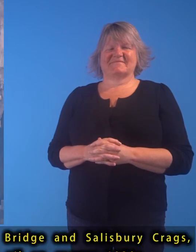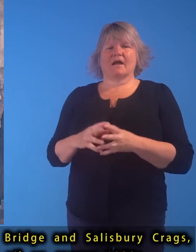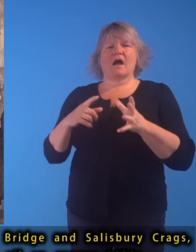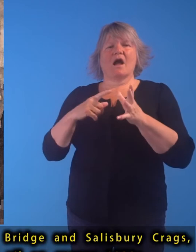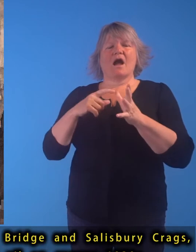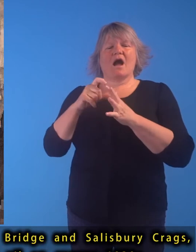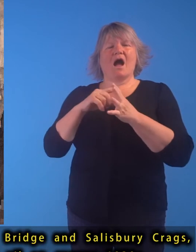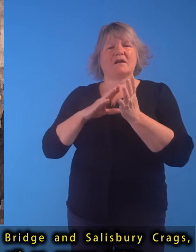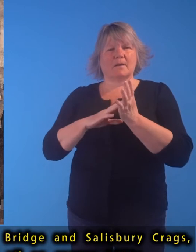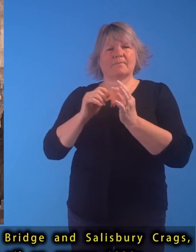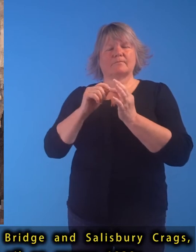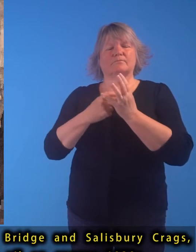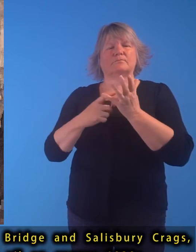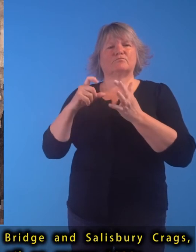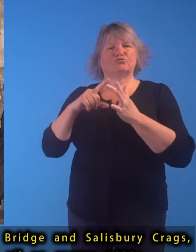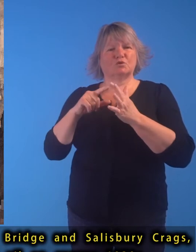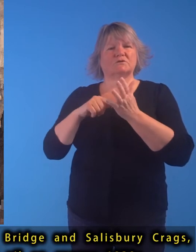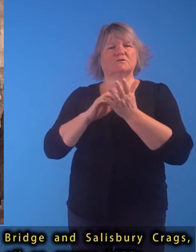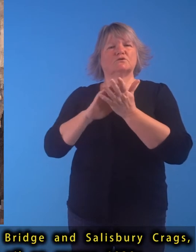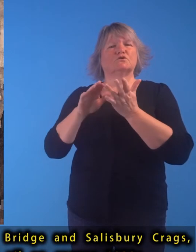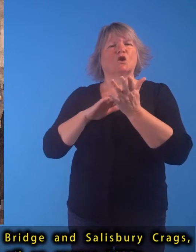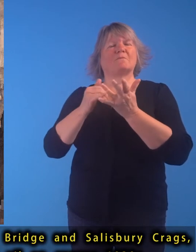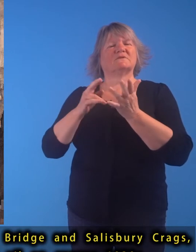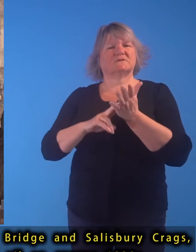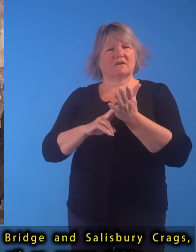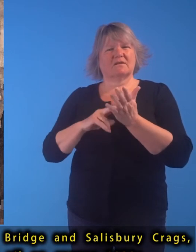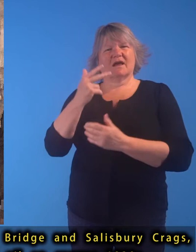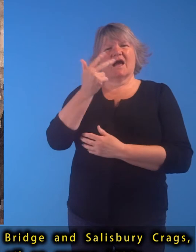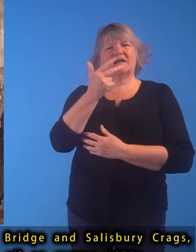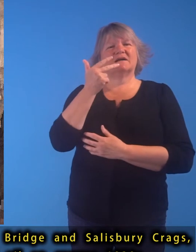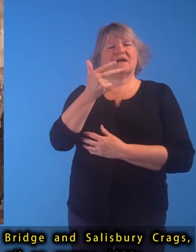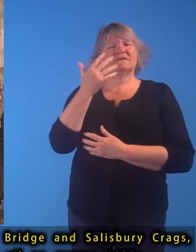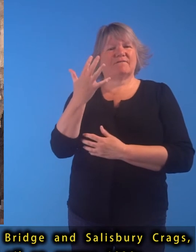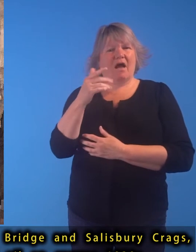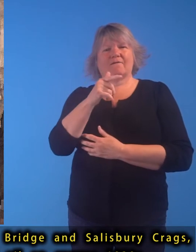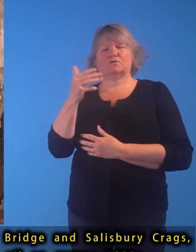Adam Bruce Thompson, 1885-1976